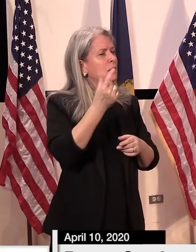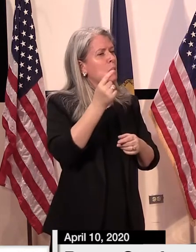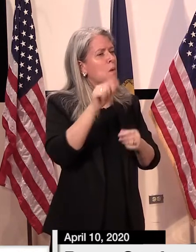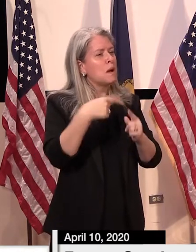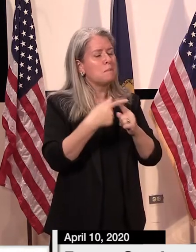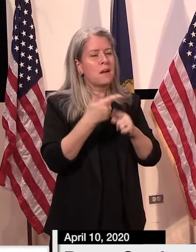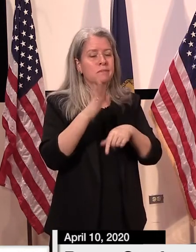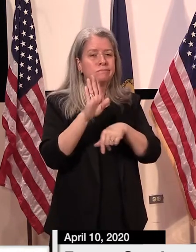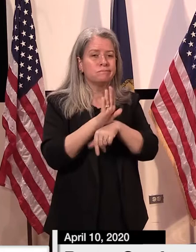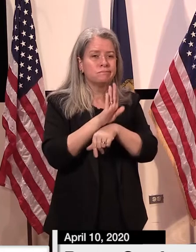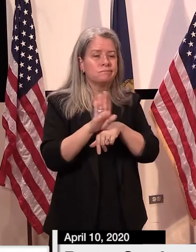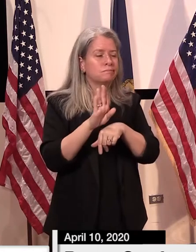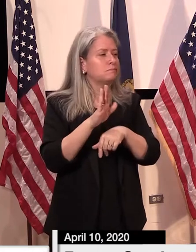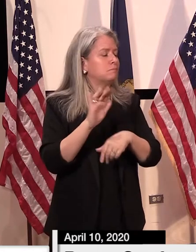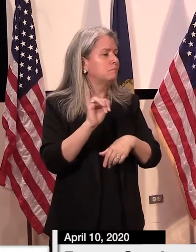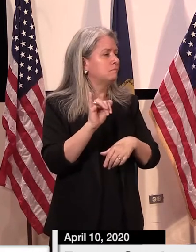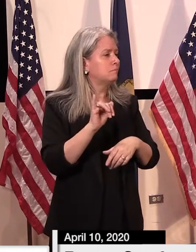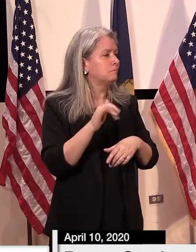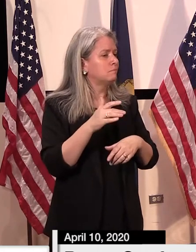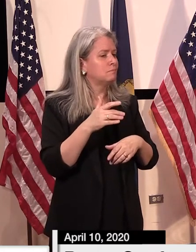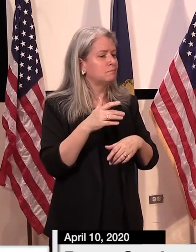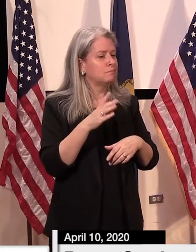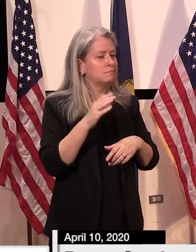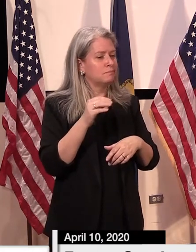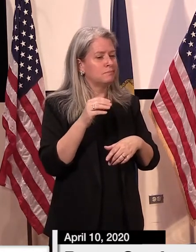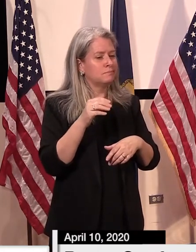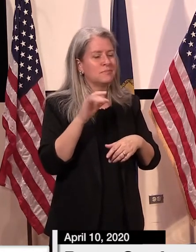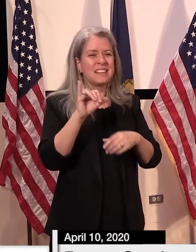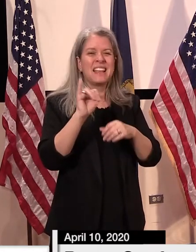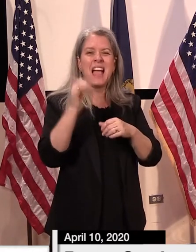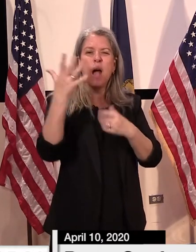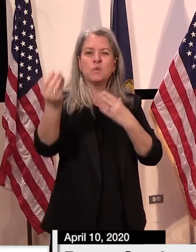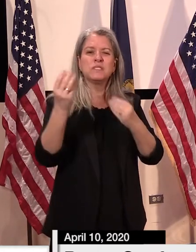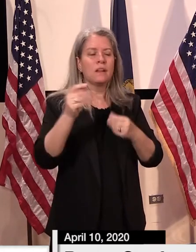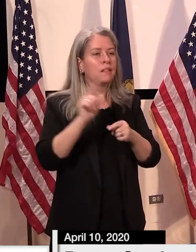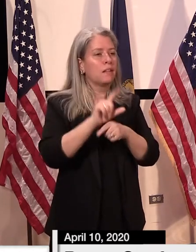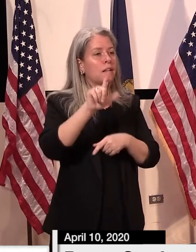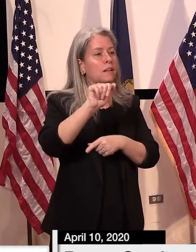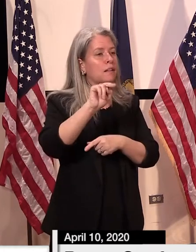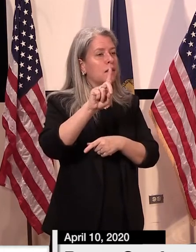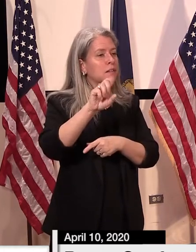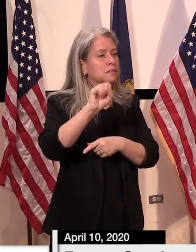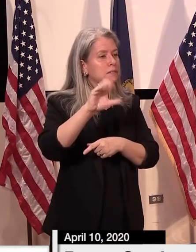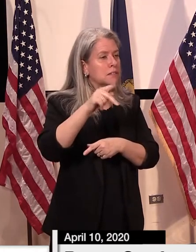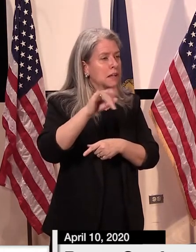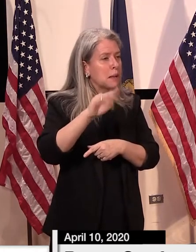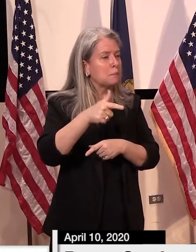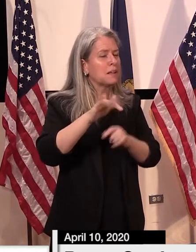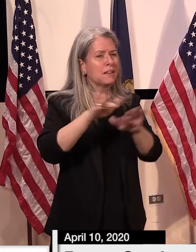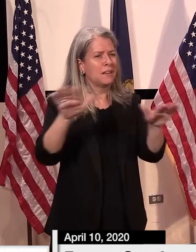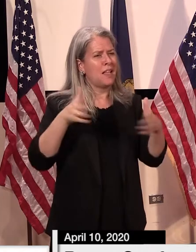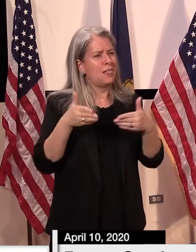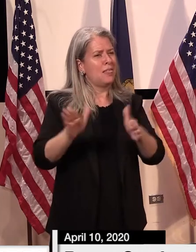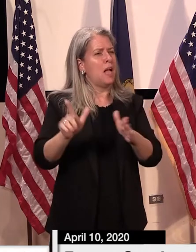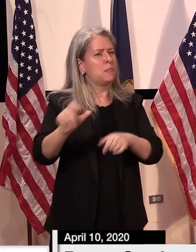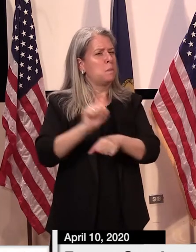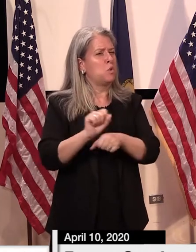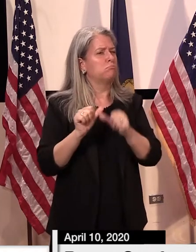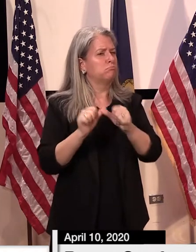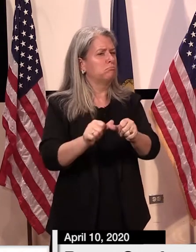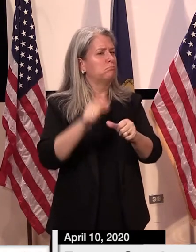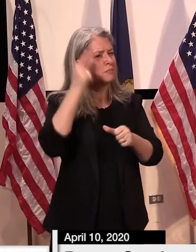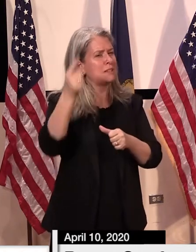are special, that do their work primarily outside, like landscapers and things of that nature? Yeah.